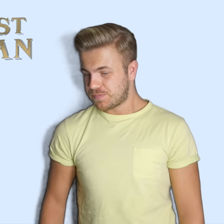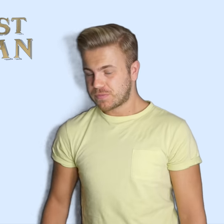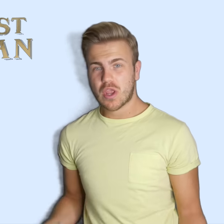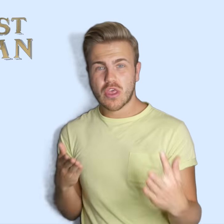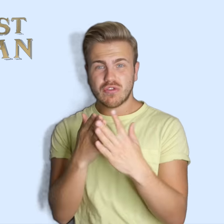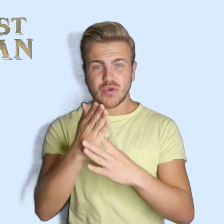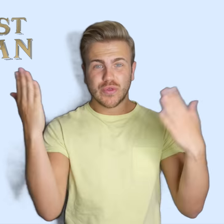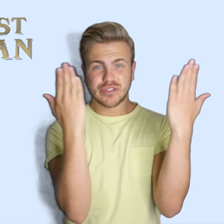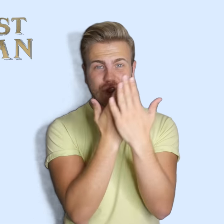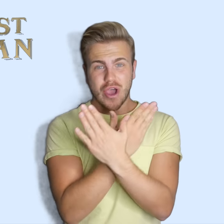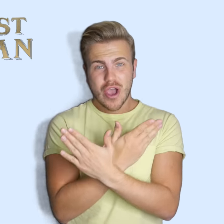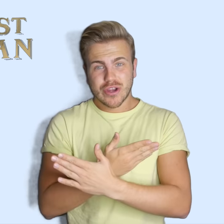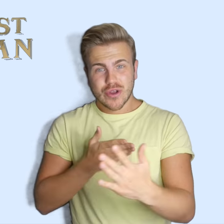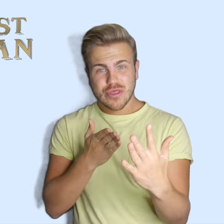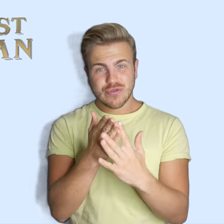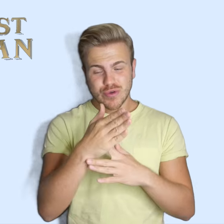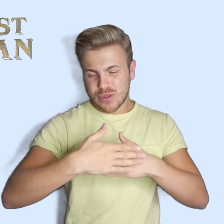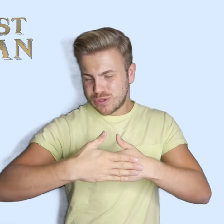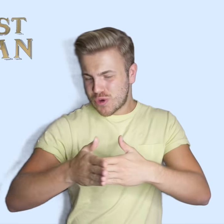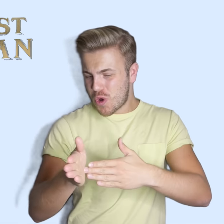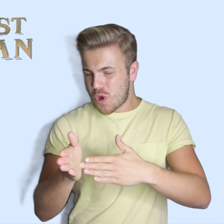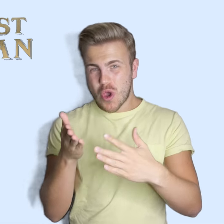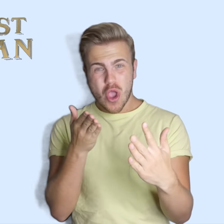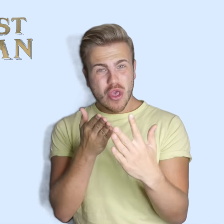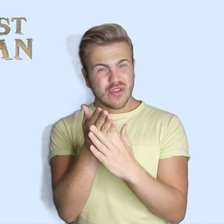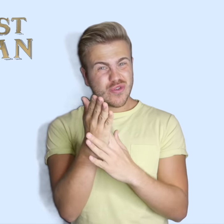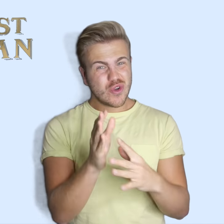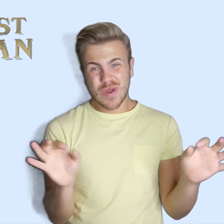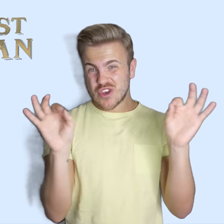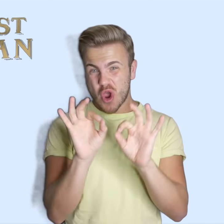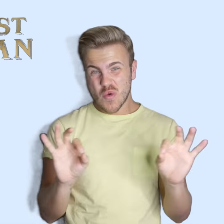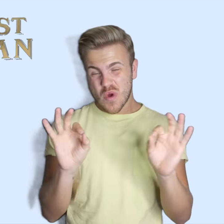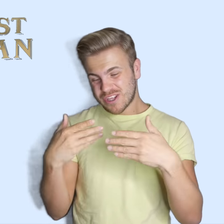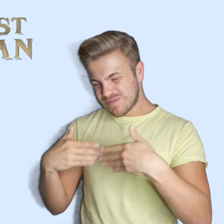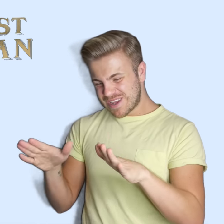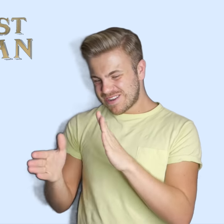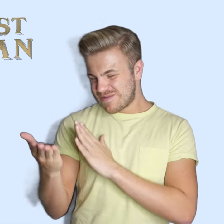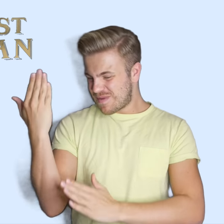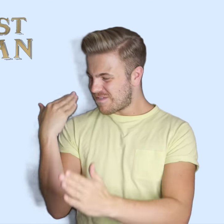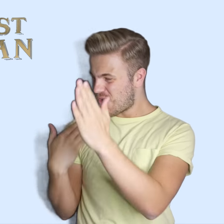Through the dark, through the door, through where no one's been before